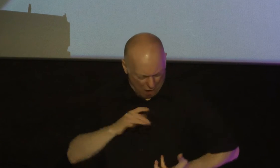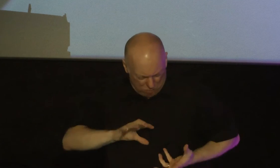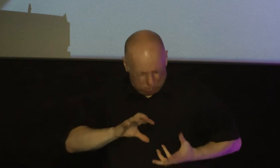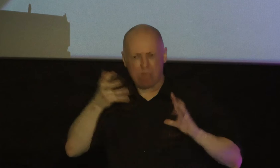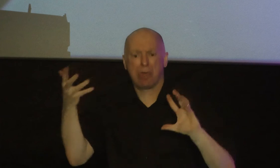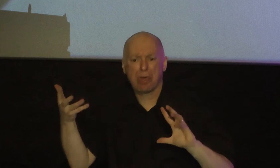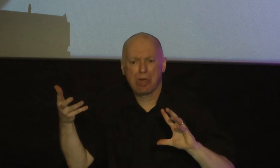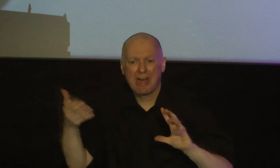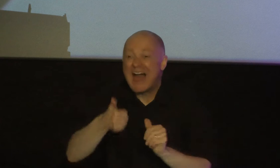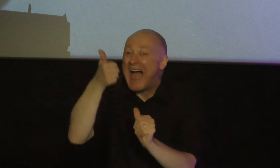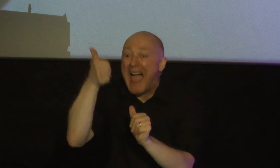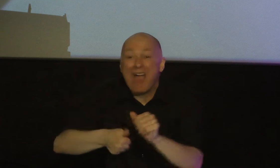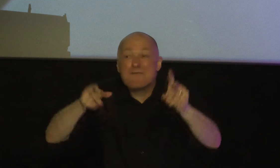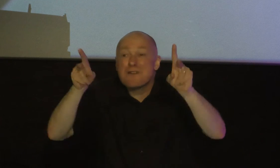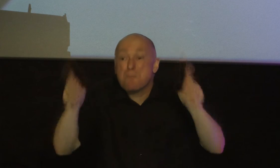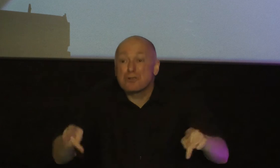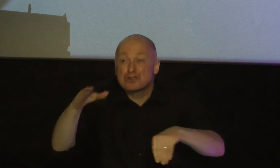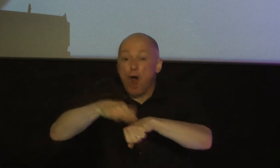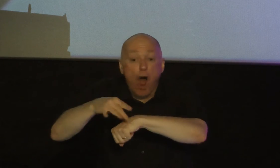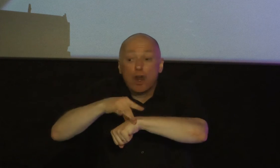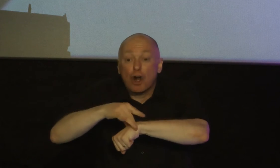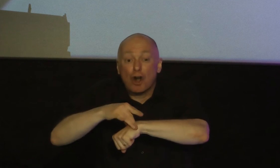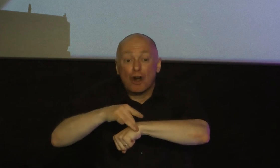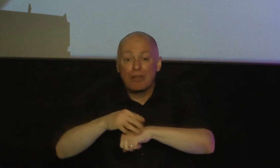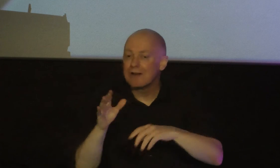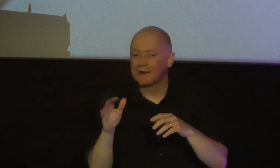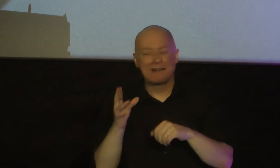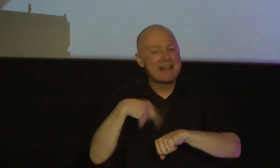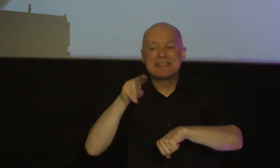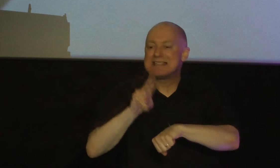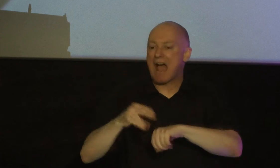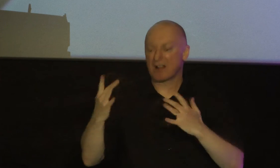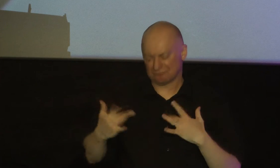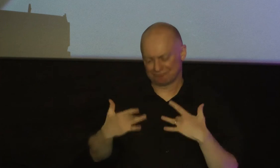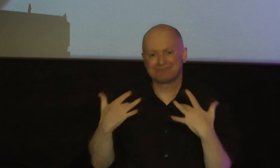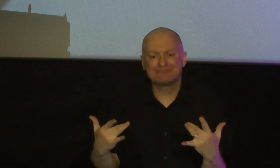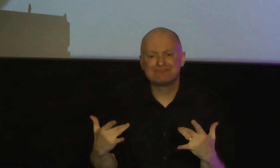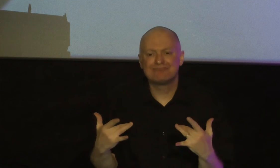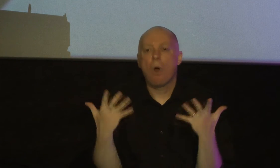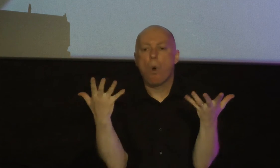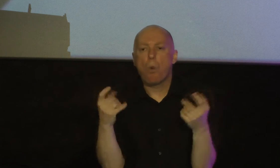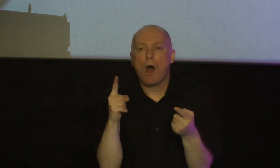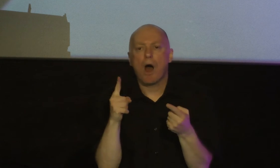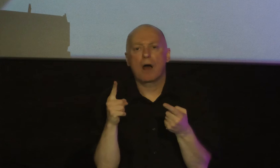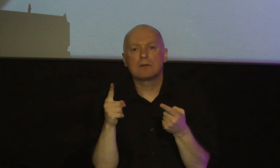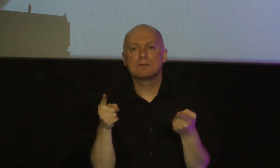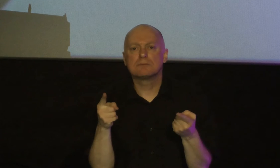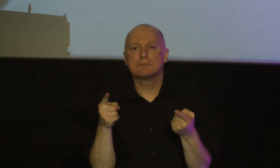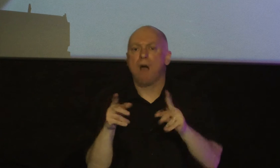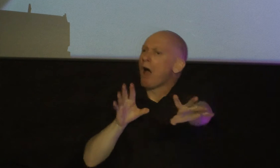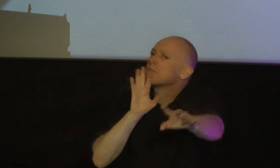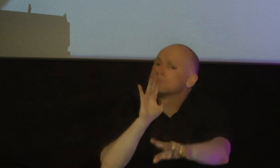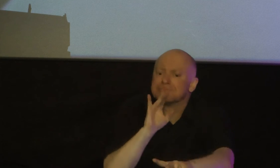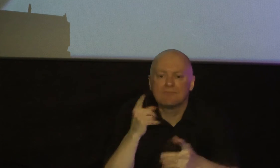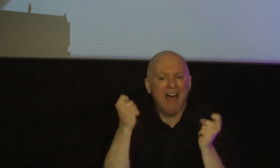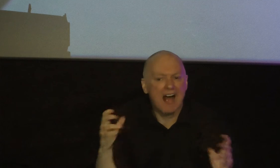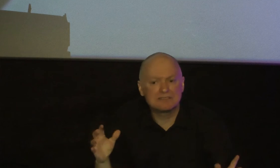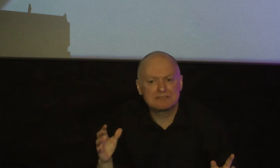single human being on the face of the earth listen has a natural inclination to want to be quick to speak and slow to